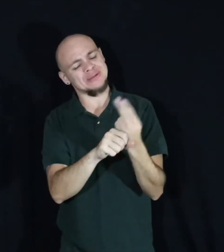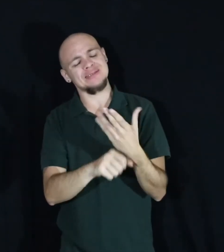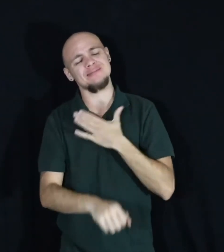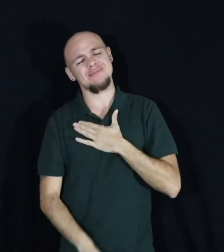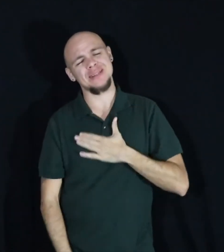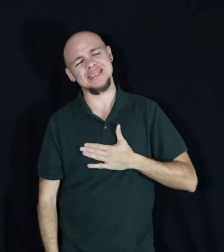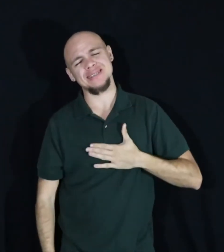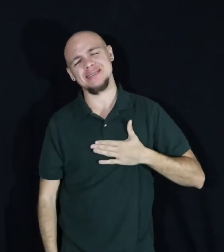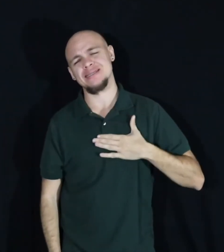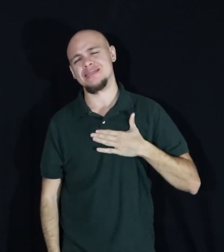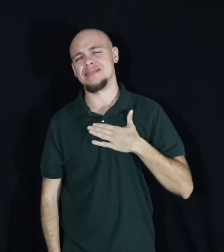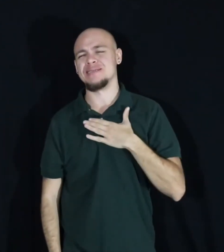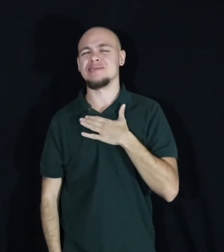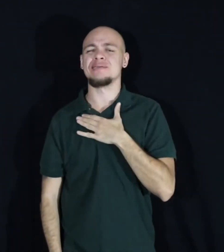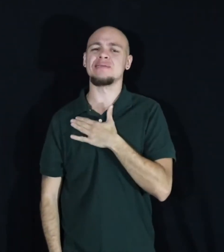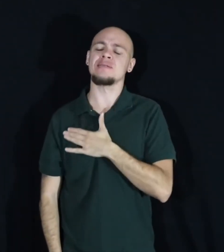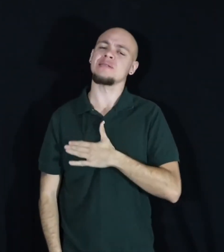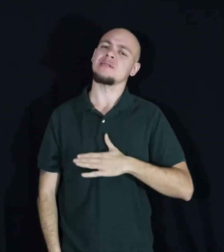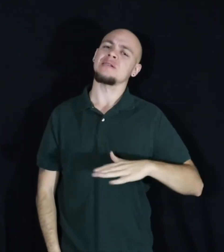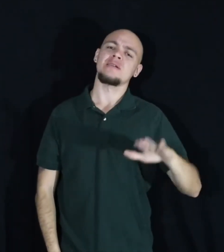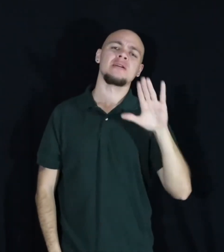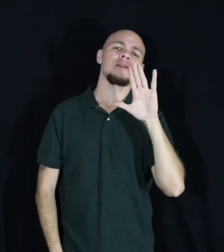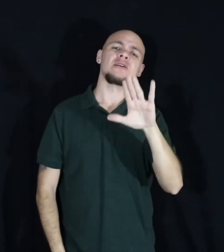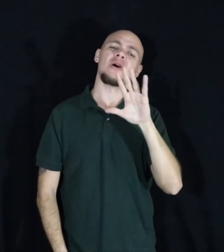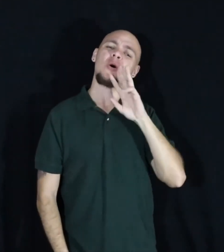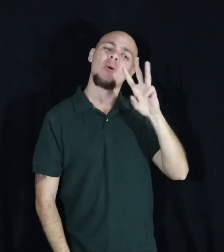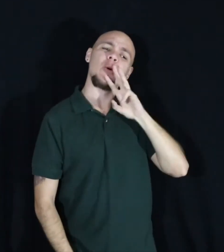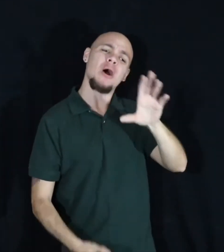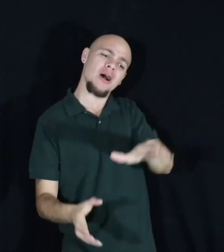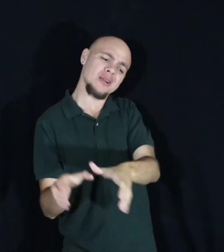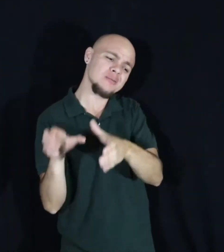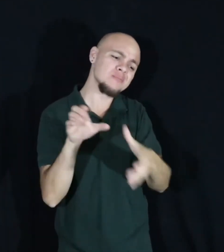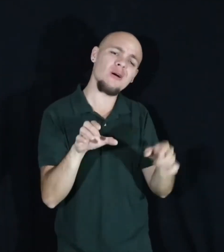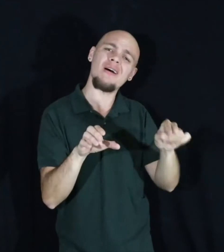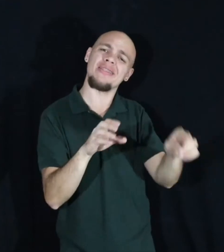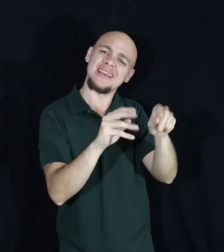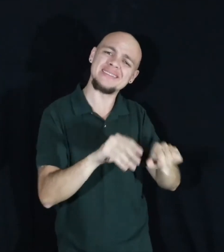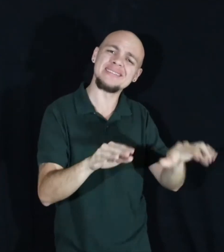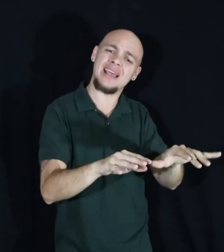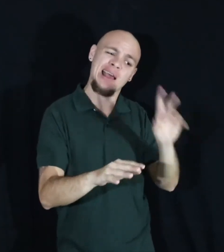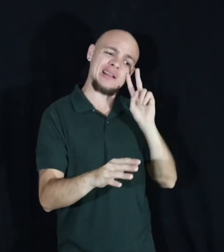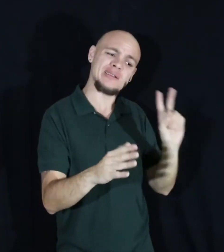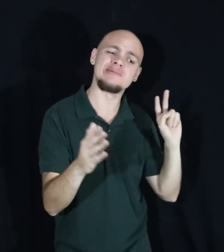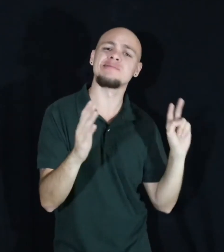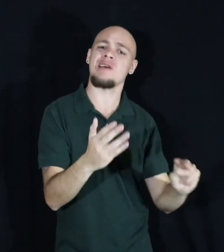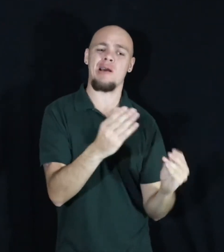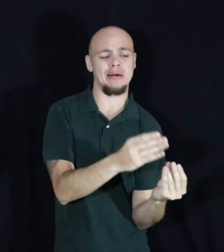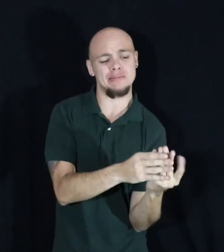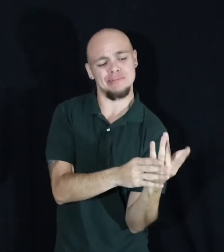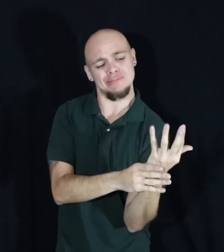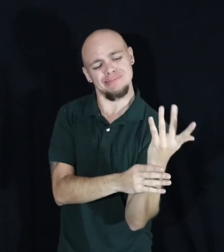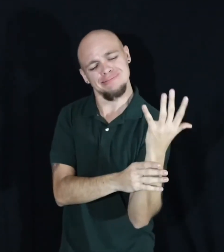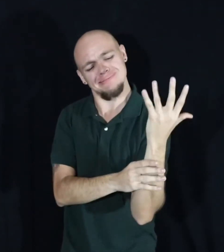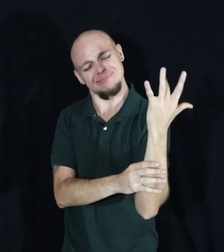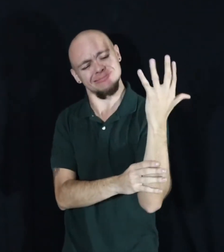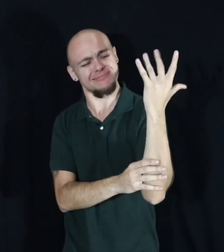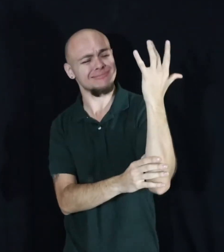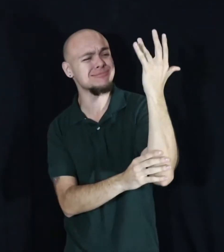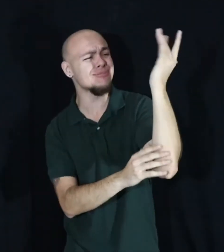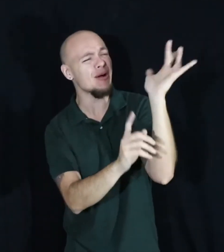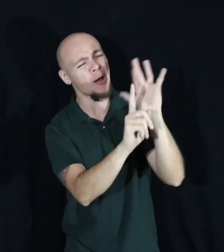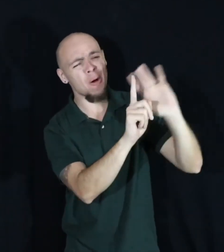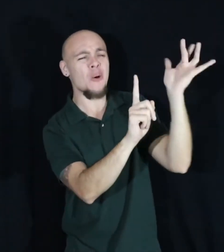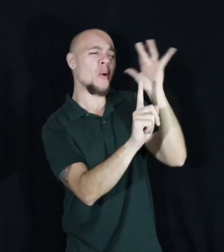Please pour out water onto these seeds. See how beautifully bright and big they grow.